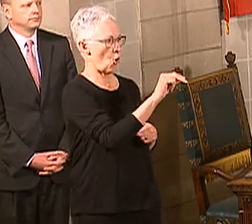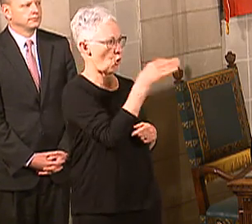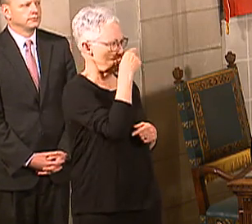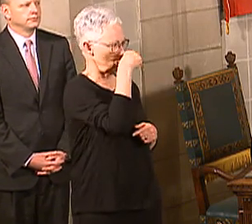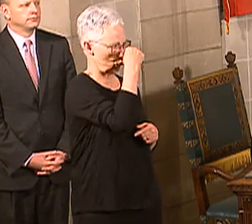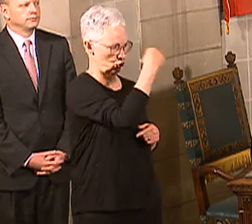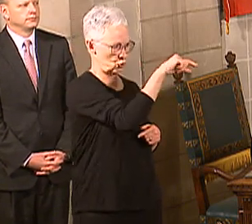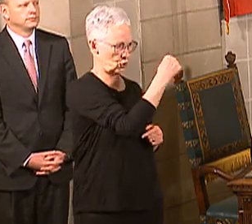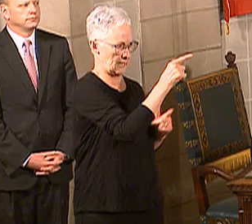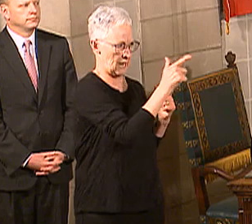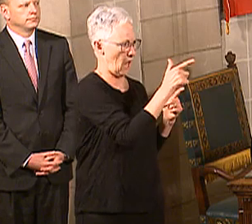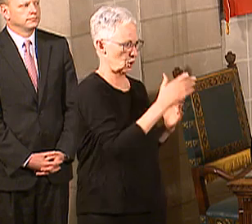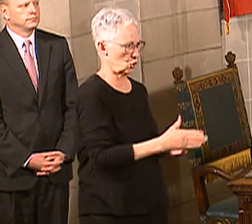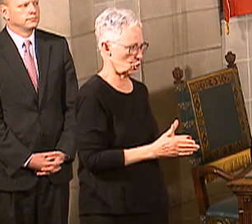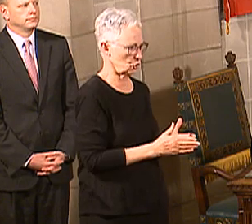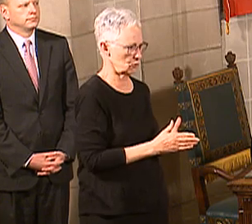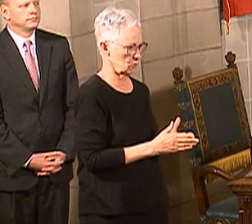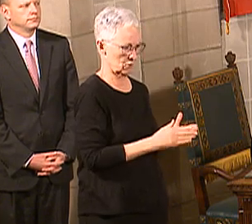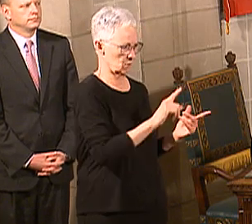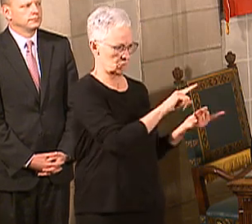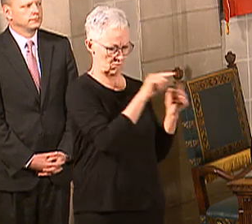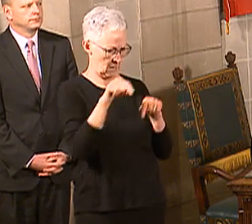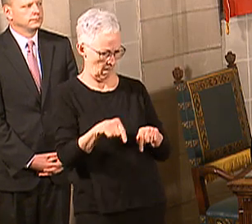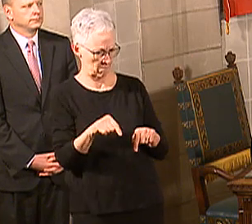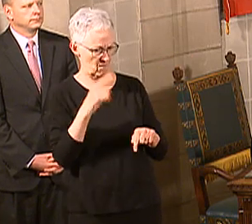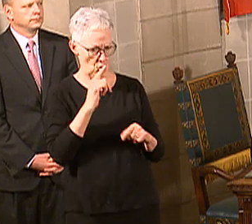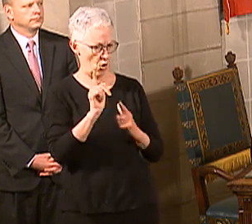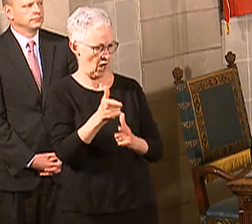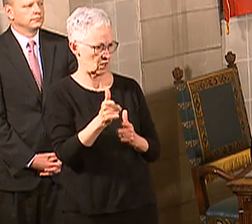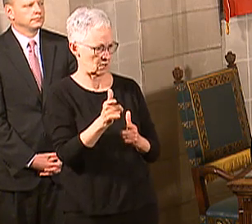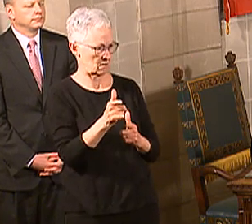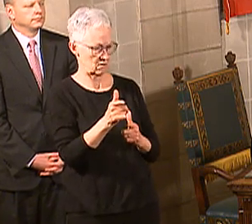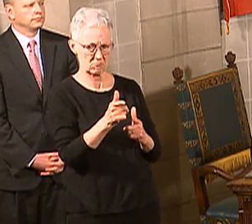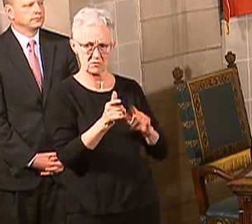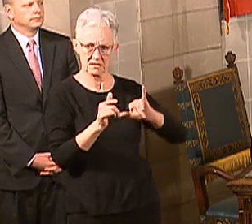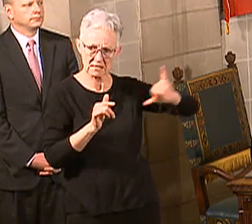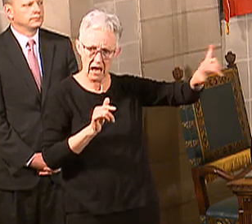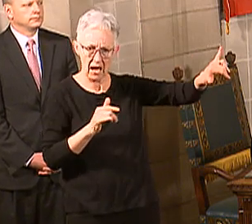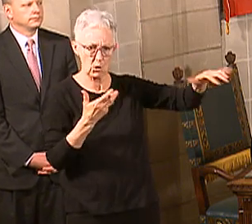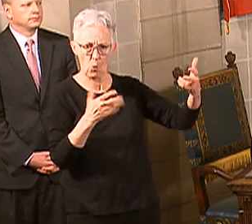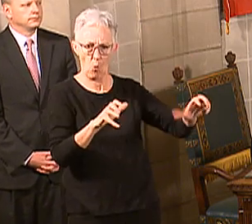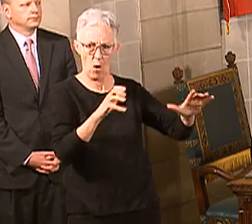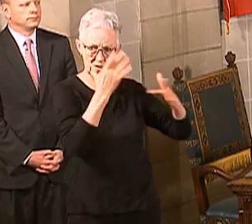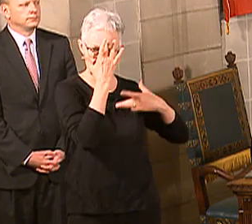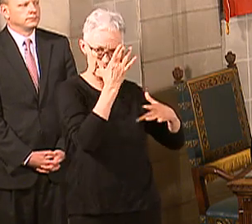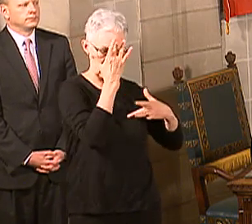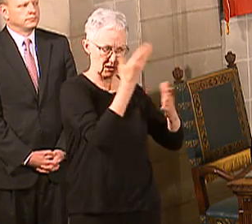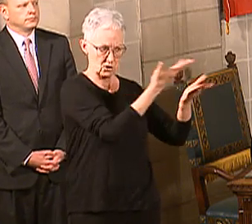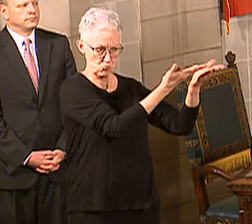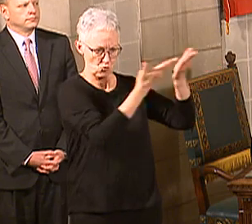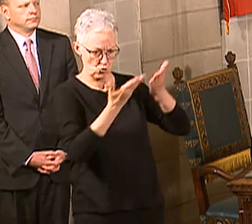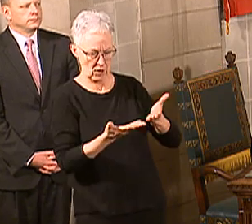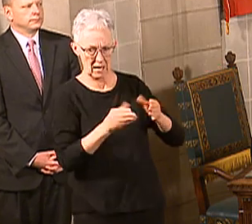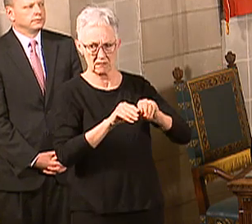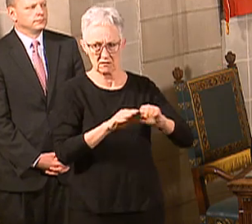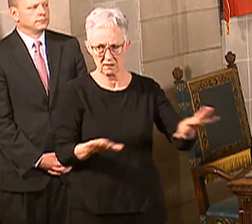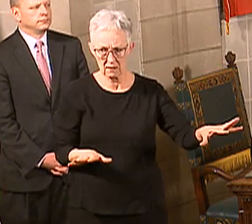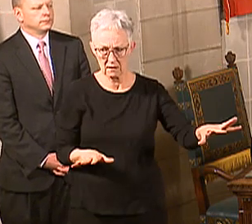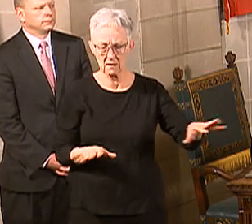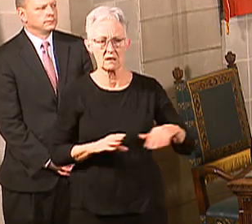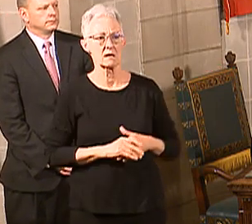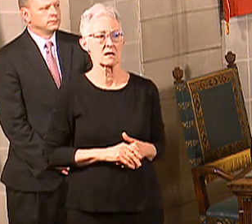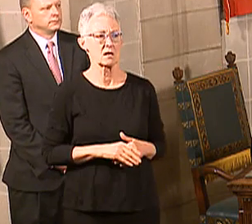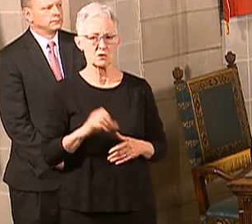distinction there, right? The turkey hunters are coming in for a very short period of time to hunt. In fact, they're generally hunting for fewer days than they would have to quarantine